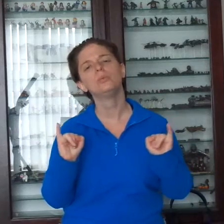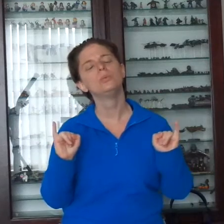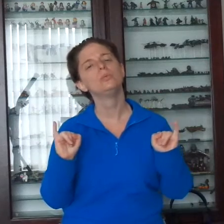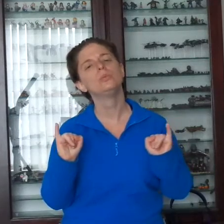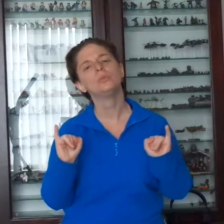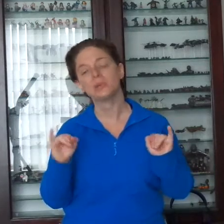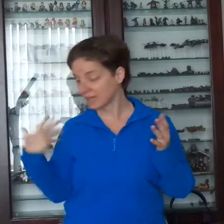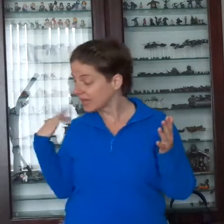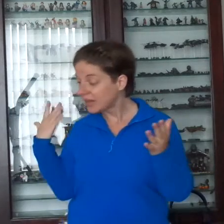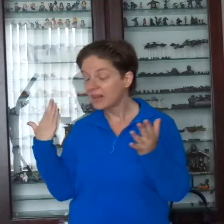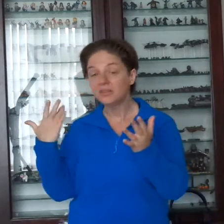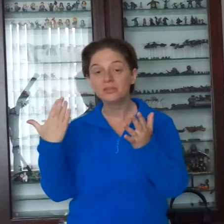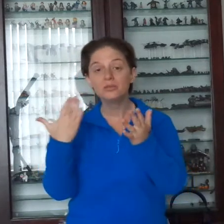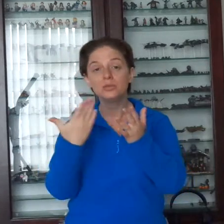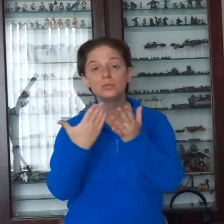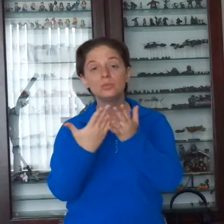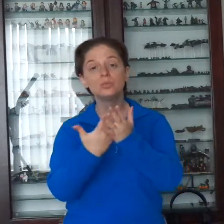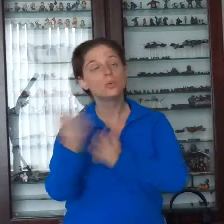Now. Now.